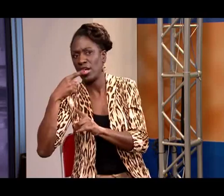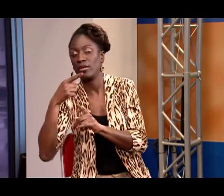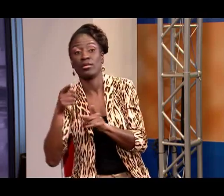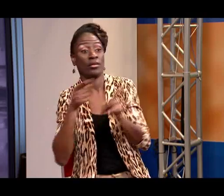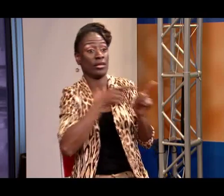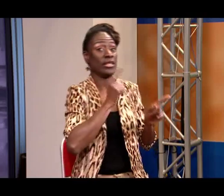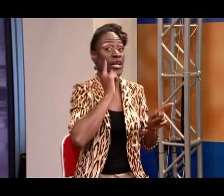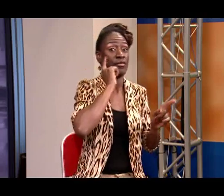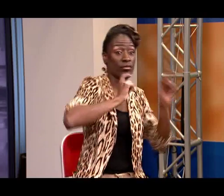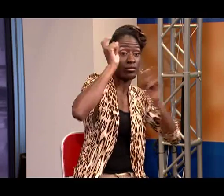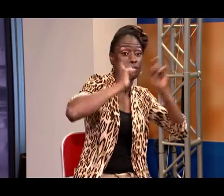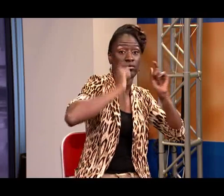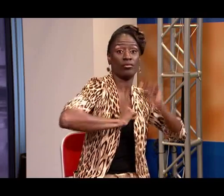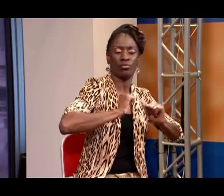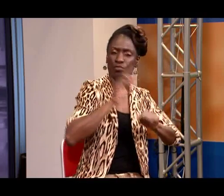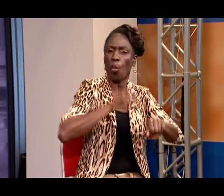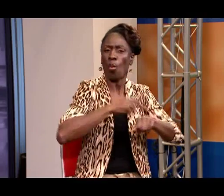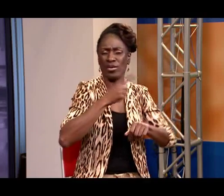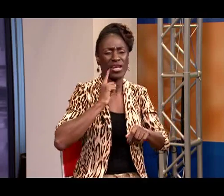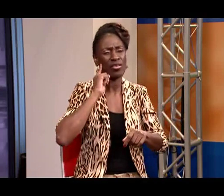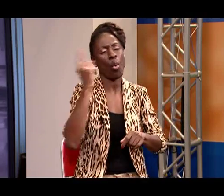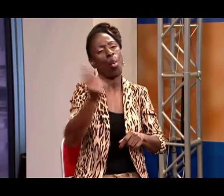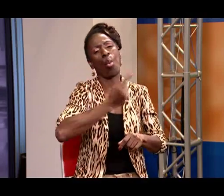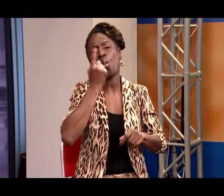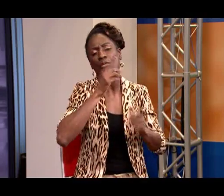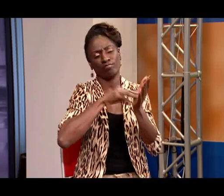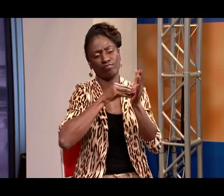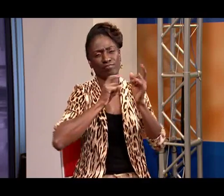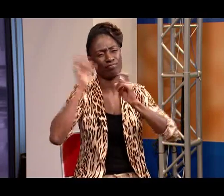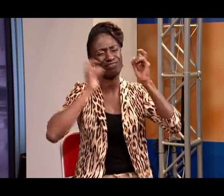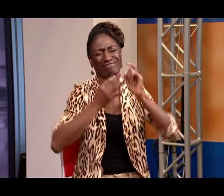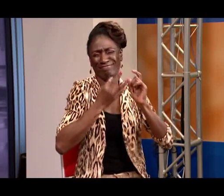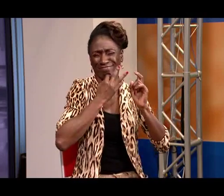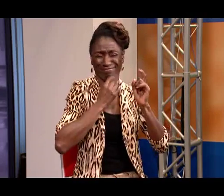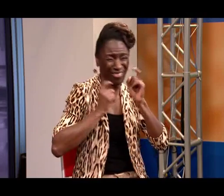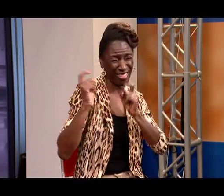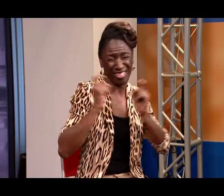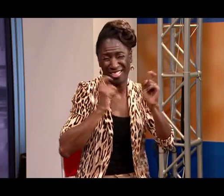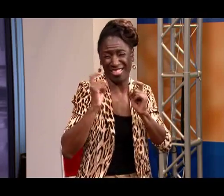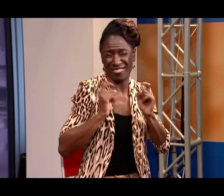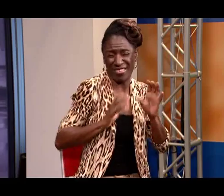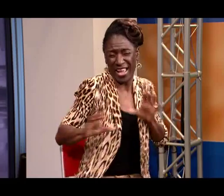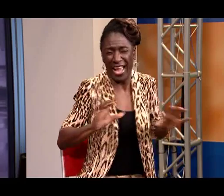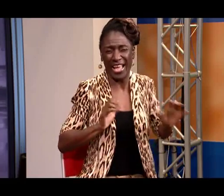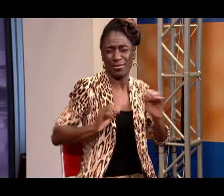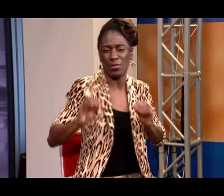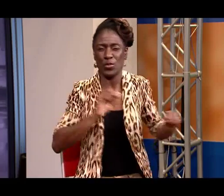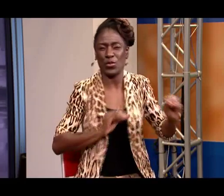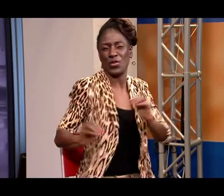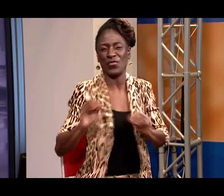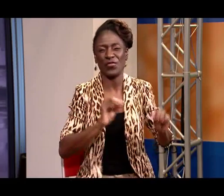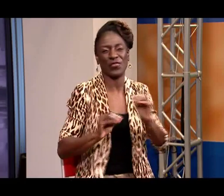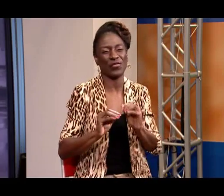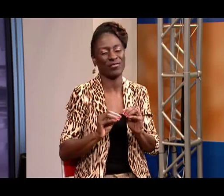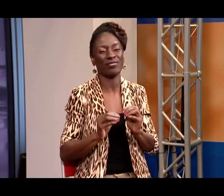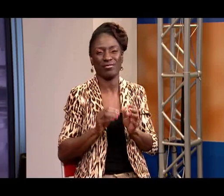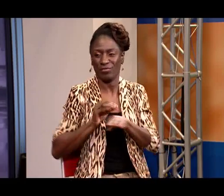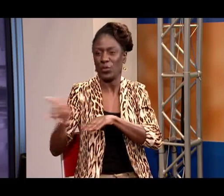interesting how you had studied both with non-deaf people and people who were signing deaf people and just the differences you notice